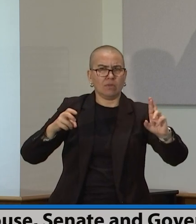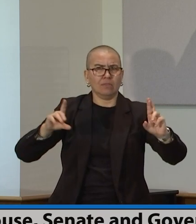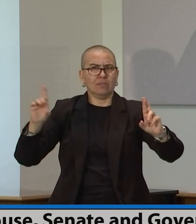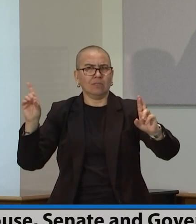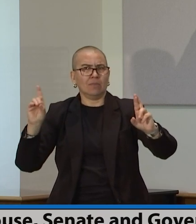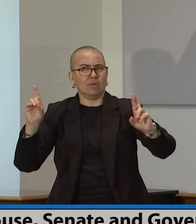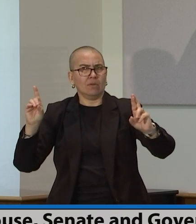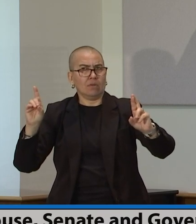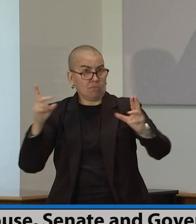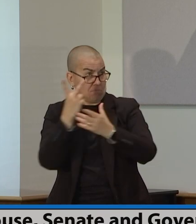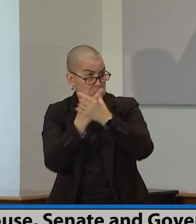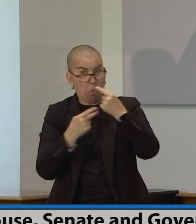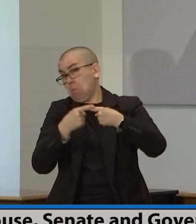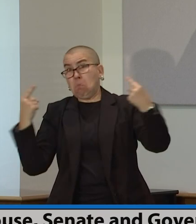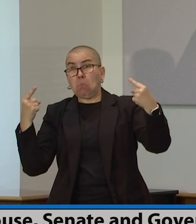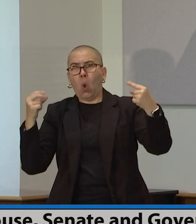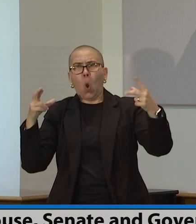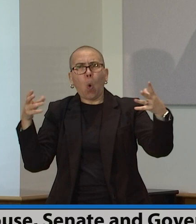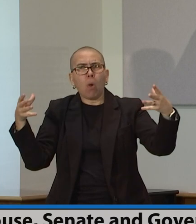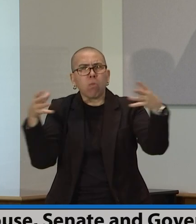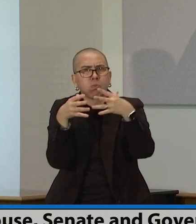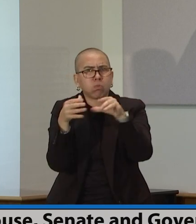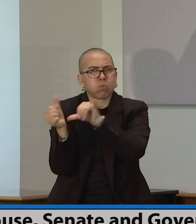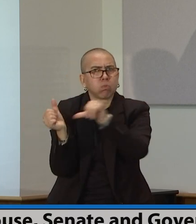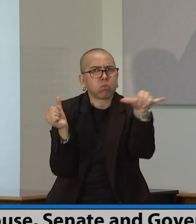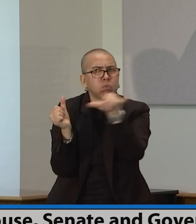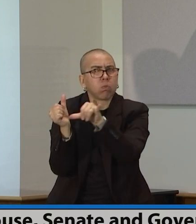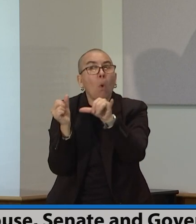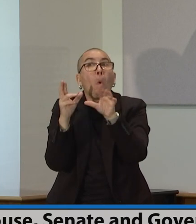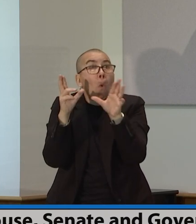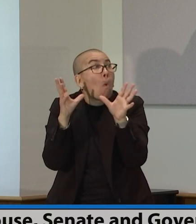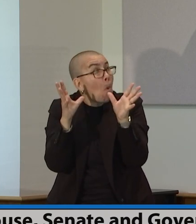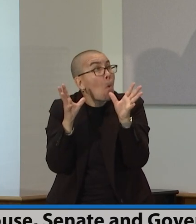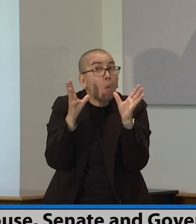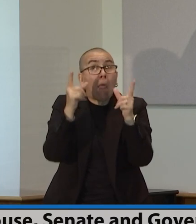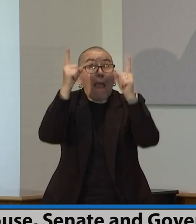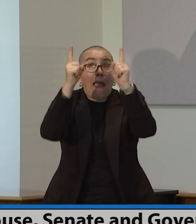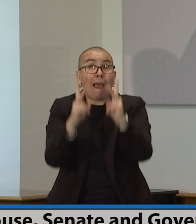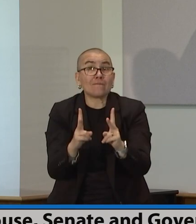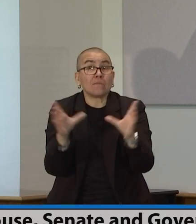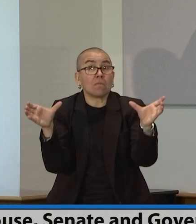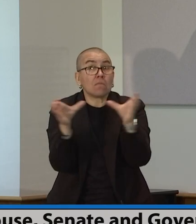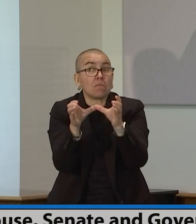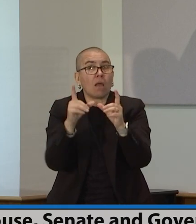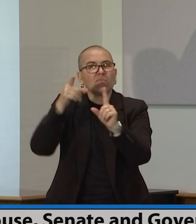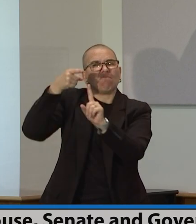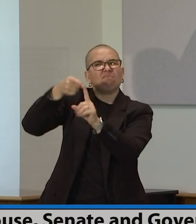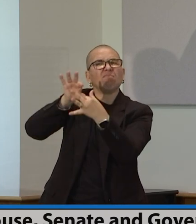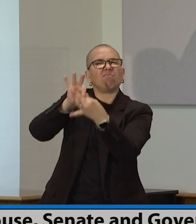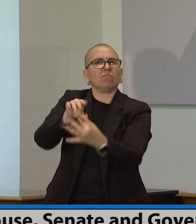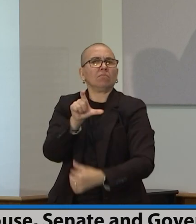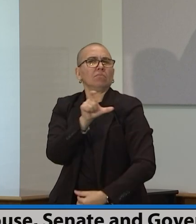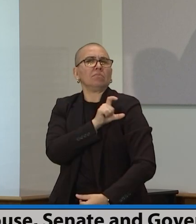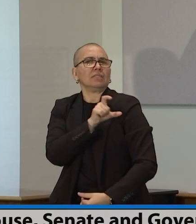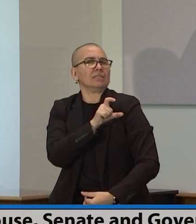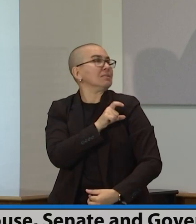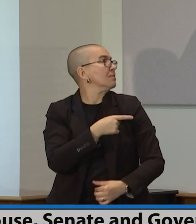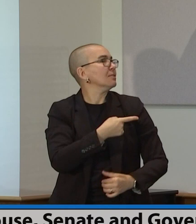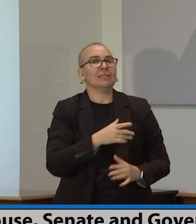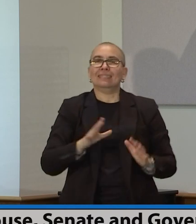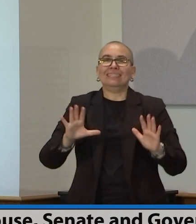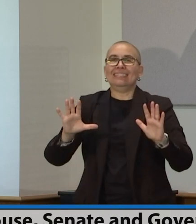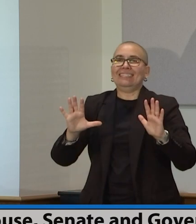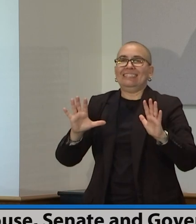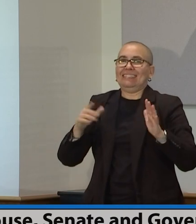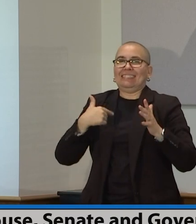are you leaving that all exclusively to the conference committees? Well, we're letting the work happen on the conference committee at this point, and